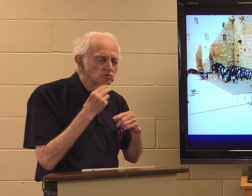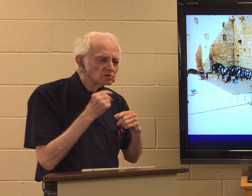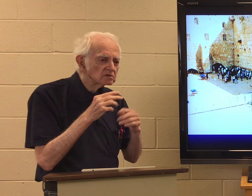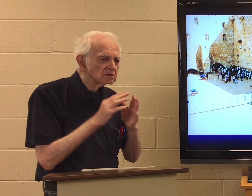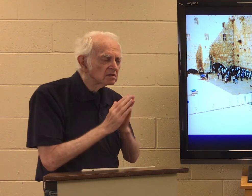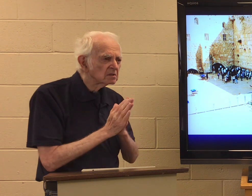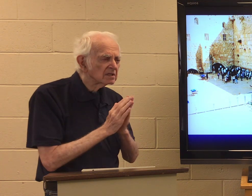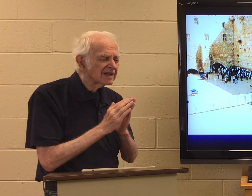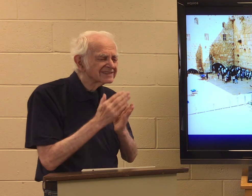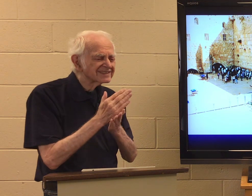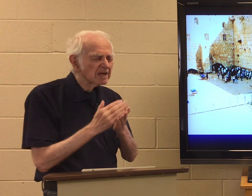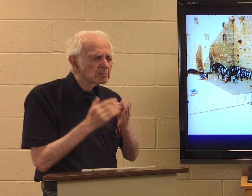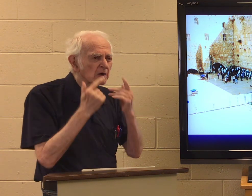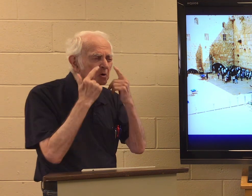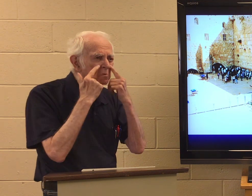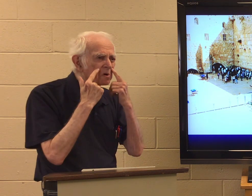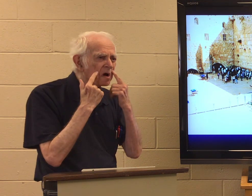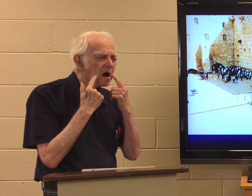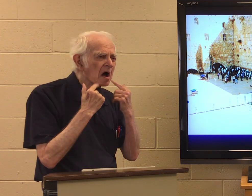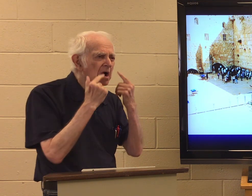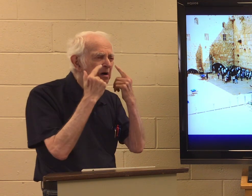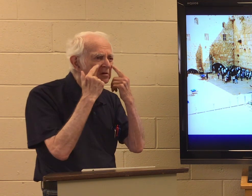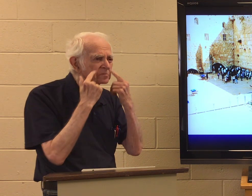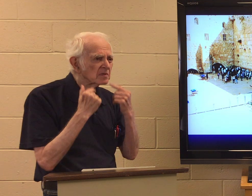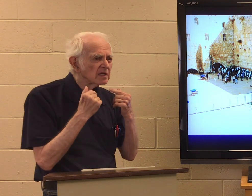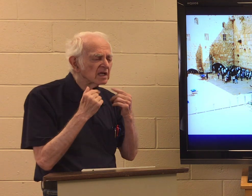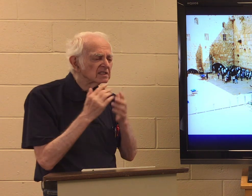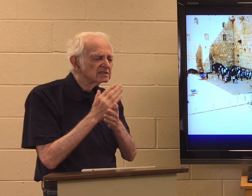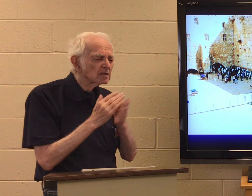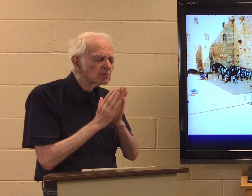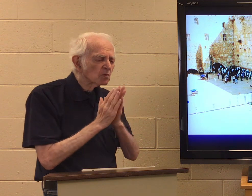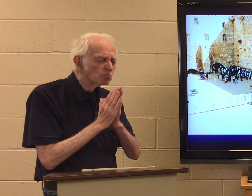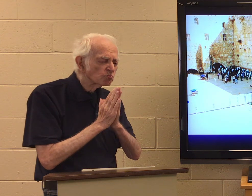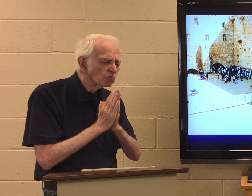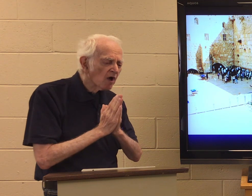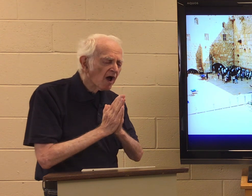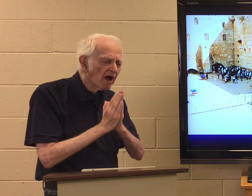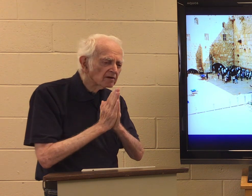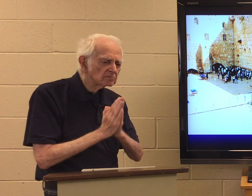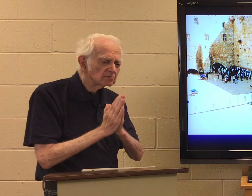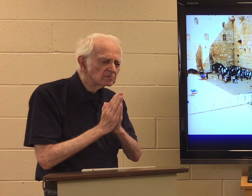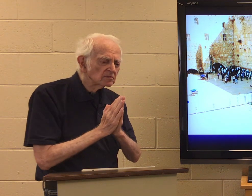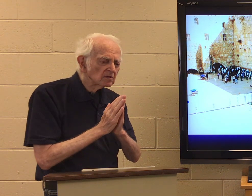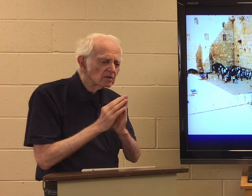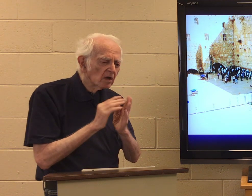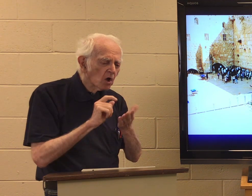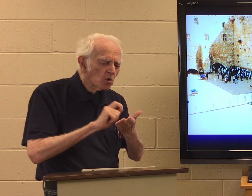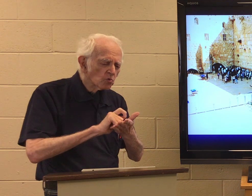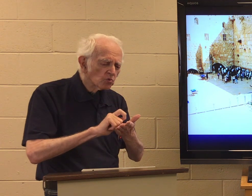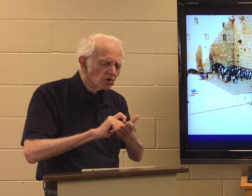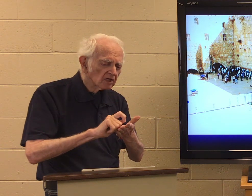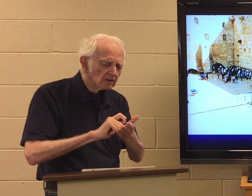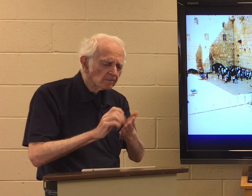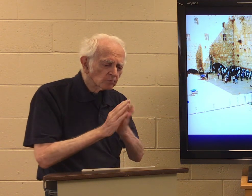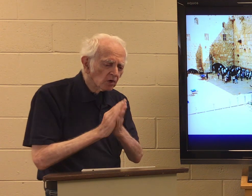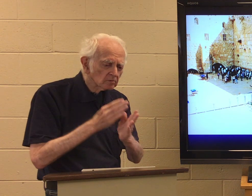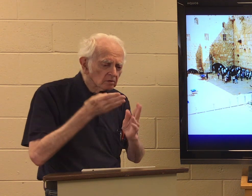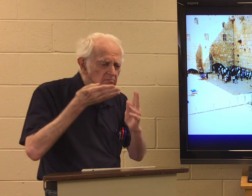The Jews pray, and some cry, and they pray. They'll write their